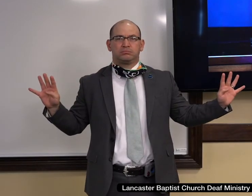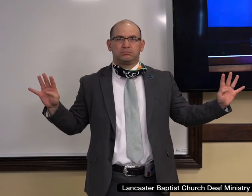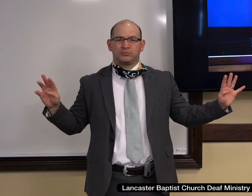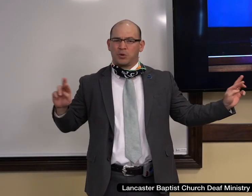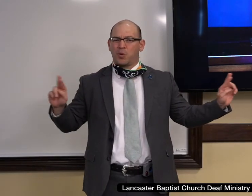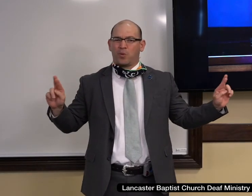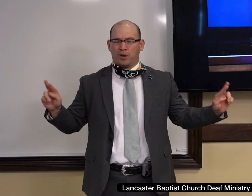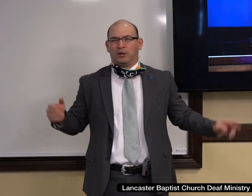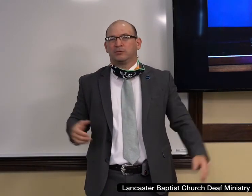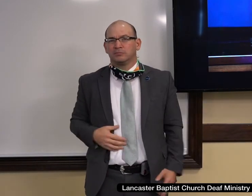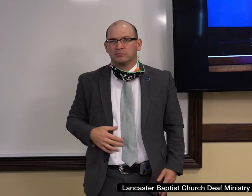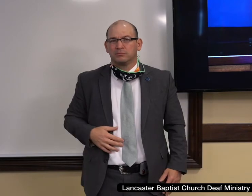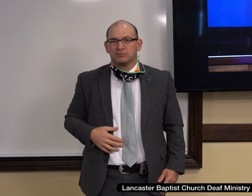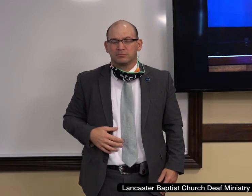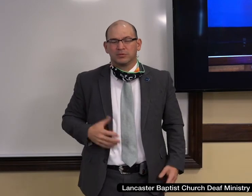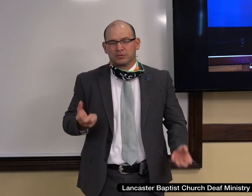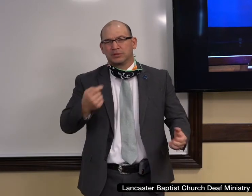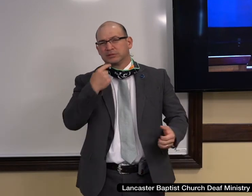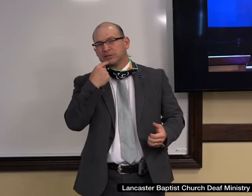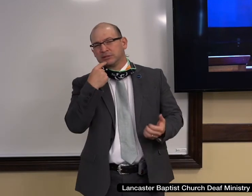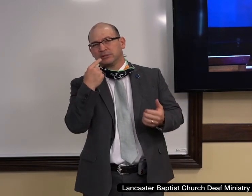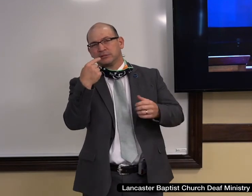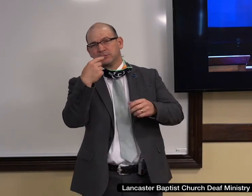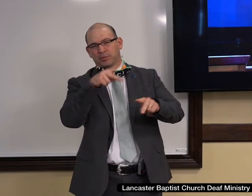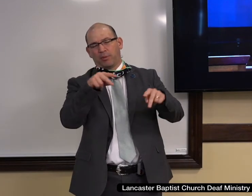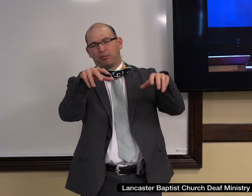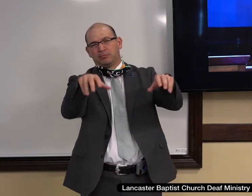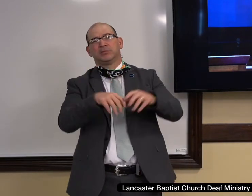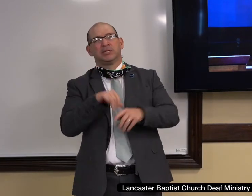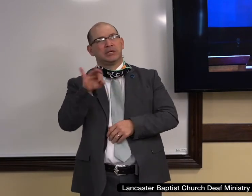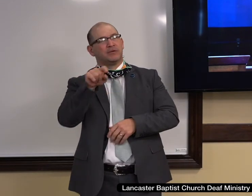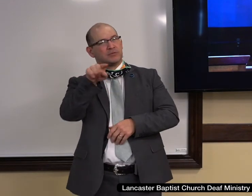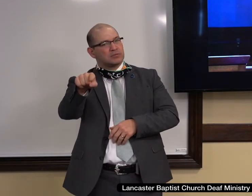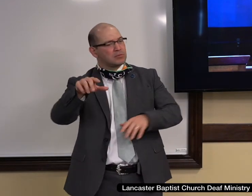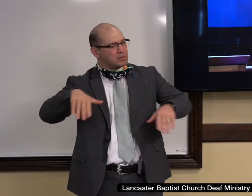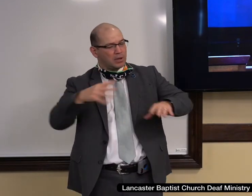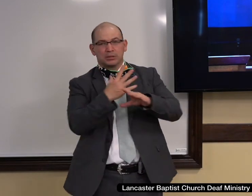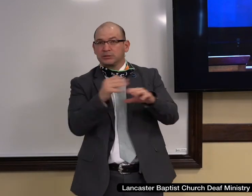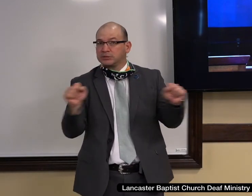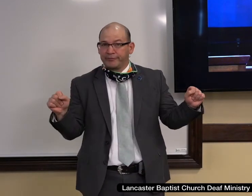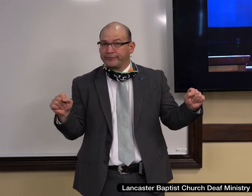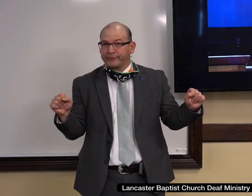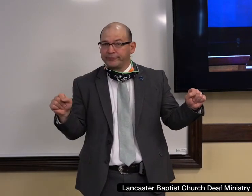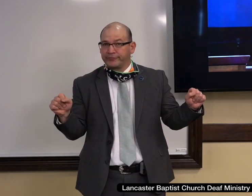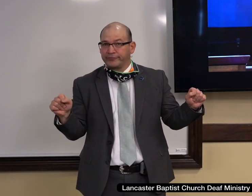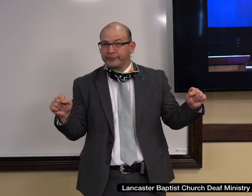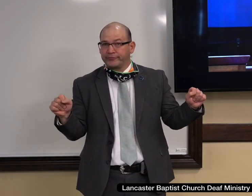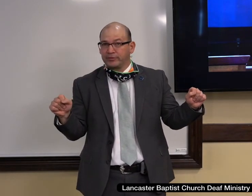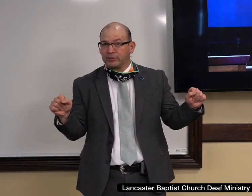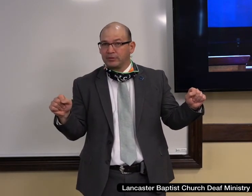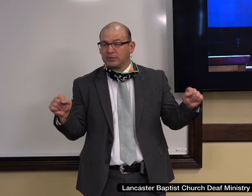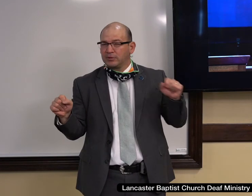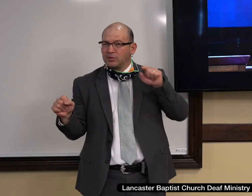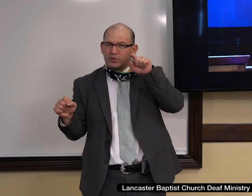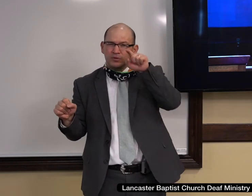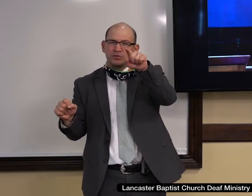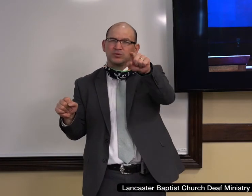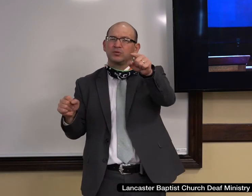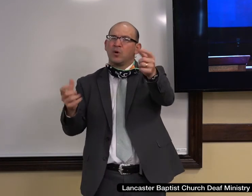And here's what I'd like to simply say today. If you do not know Jesus Christ as your savior, as your cornerstone, and you'd like to begin that